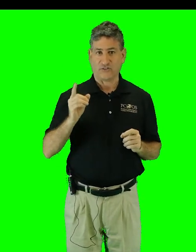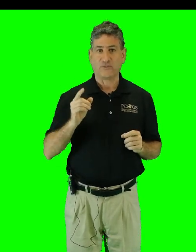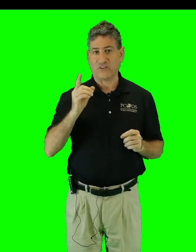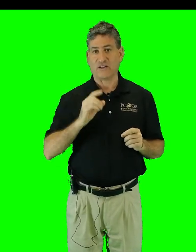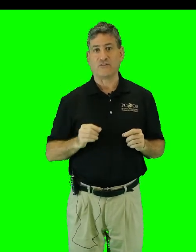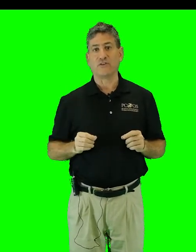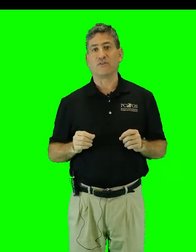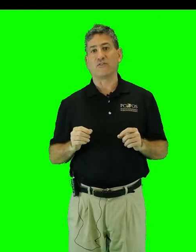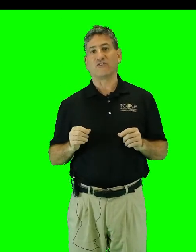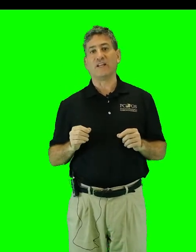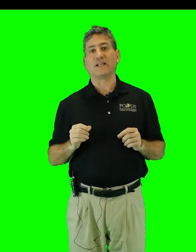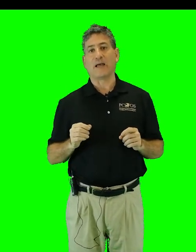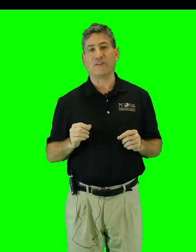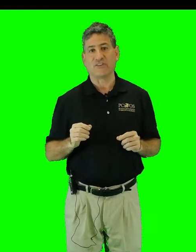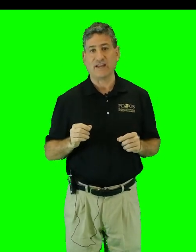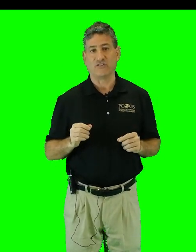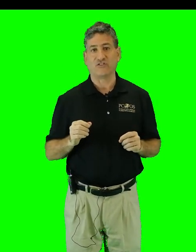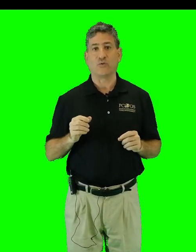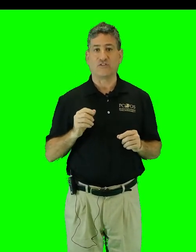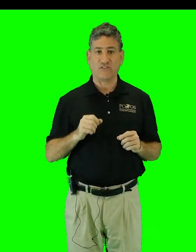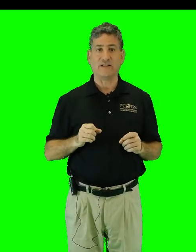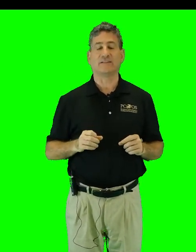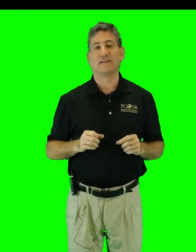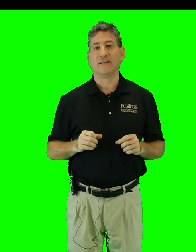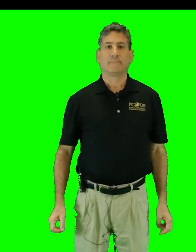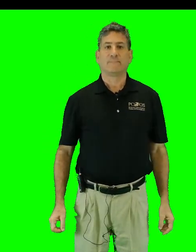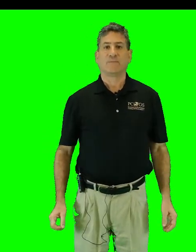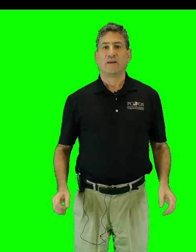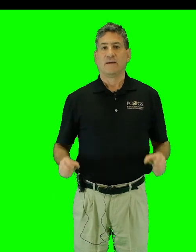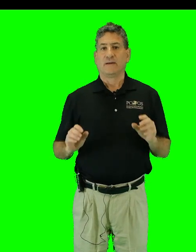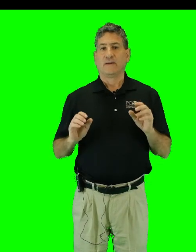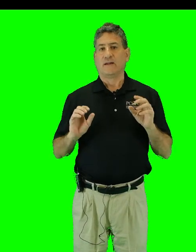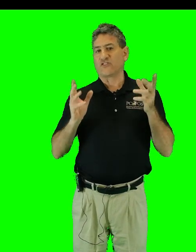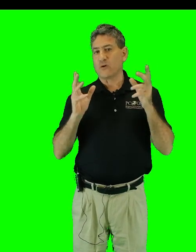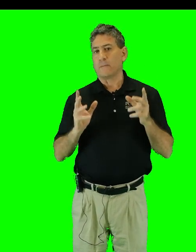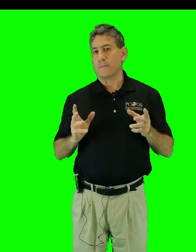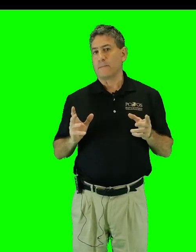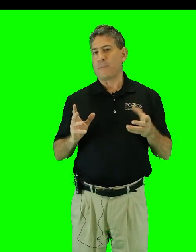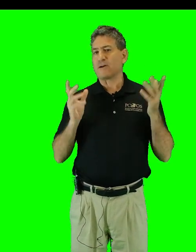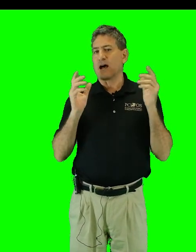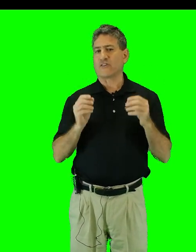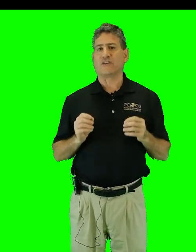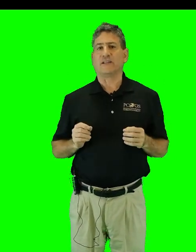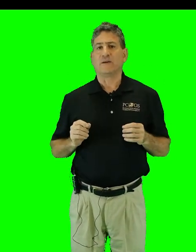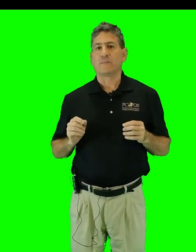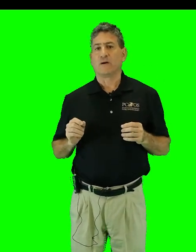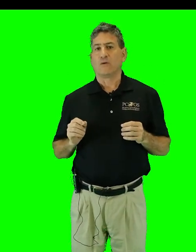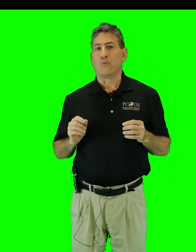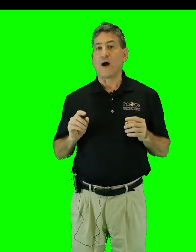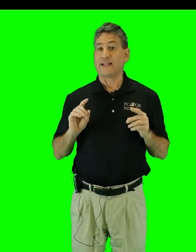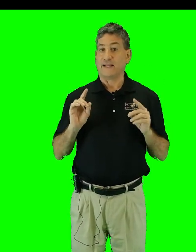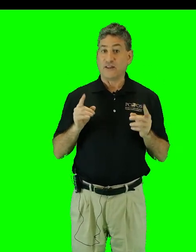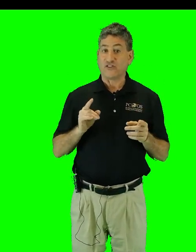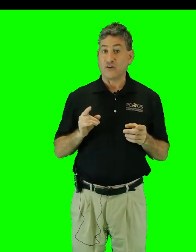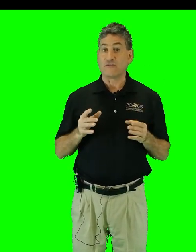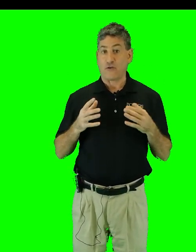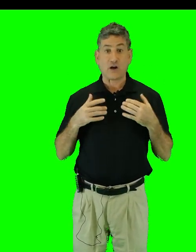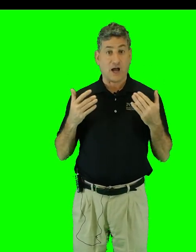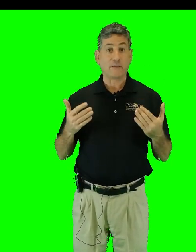from Stanford University climate scientist Chris Field. And so, paradoxically, while it is good for our common